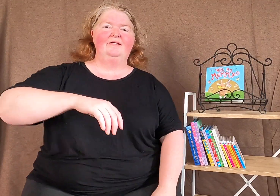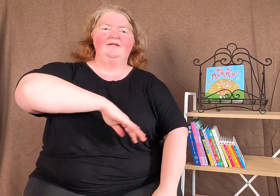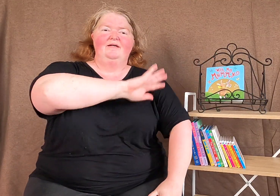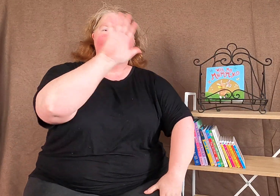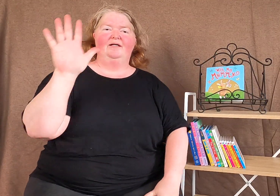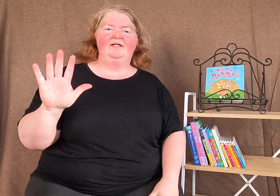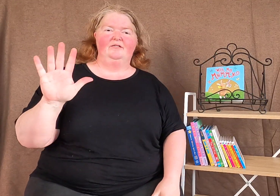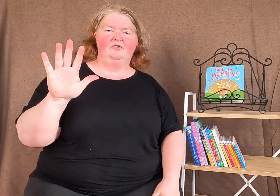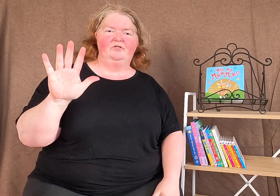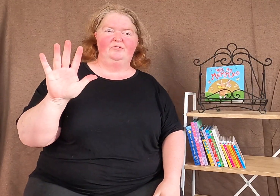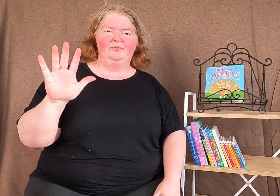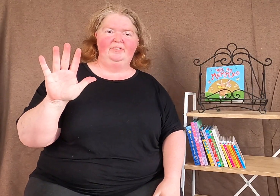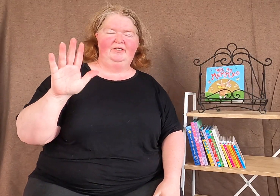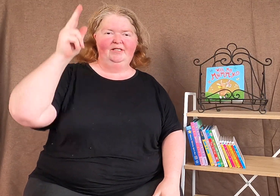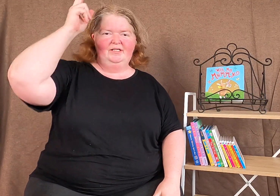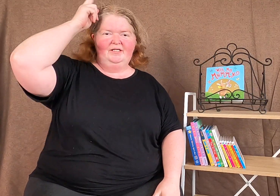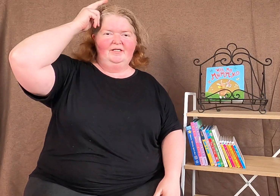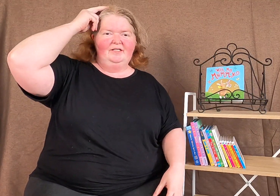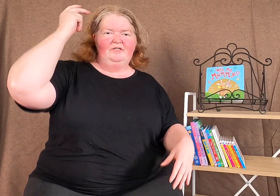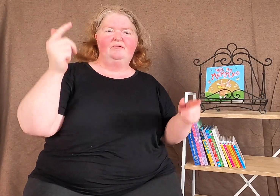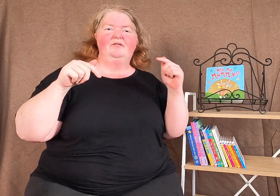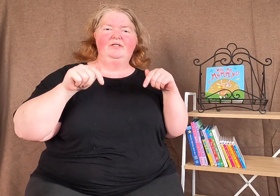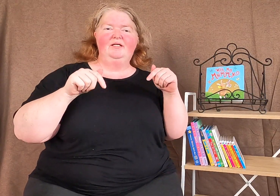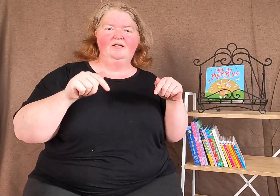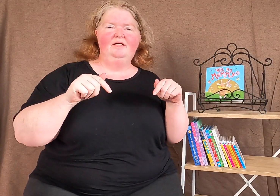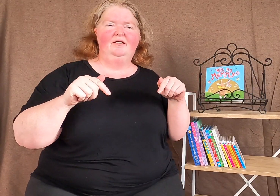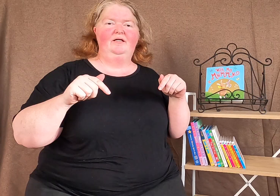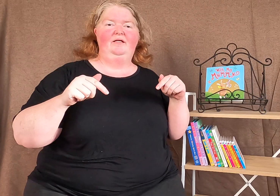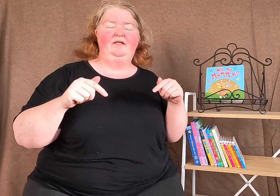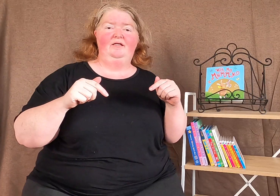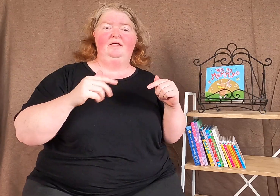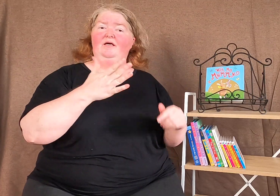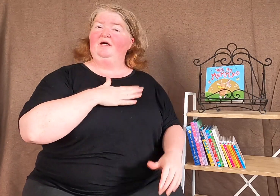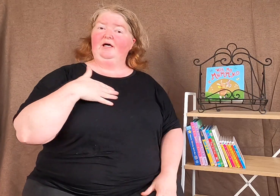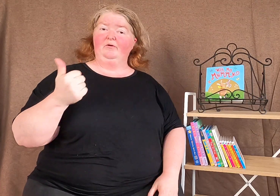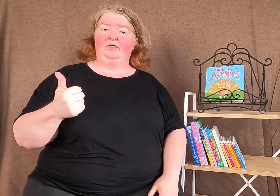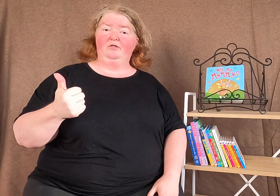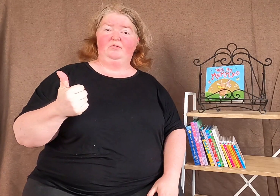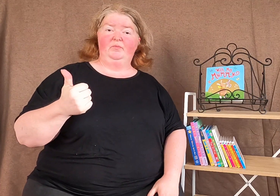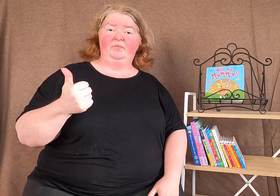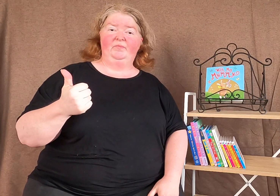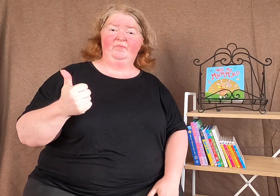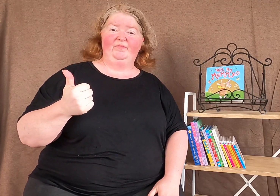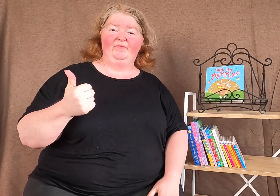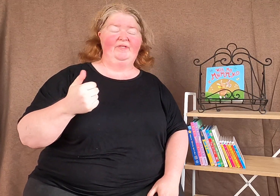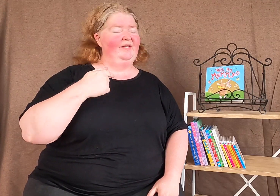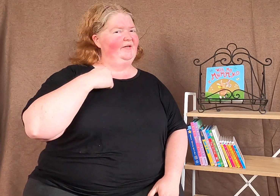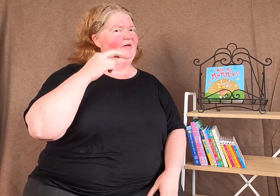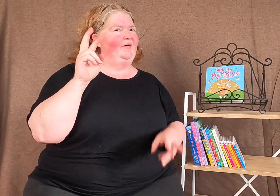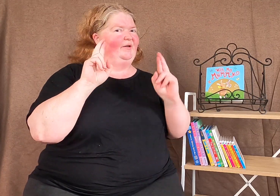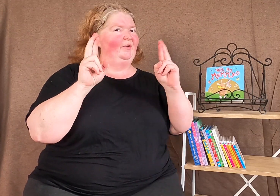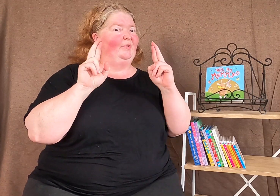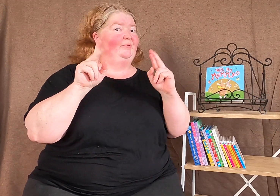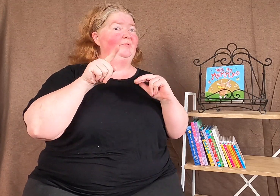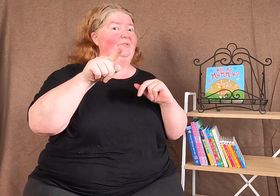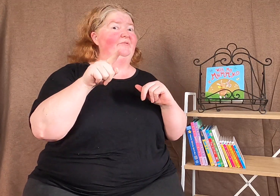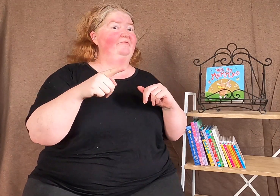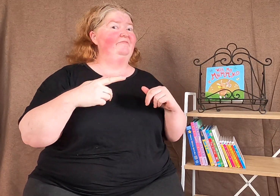Hello, Narelle here. How are you? I hope you're